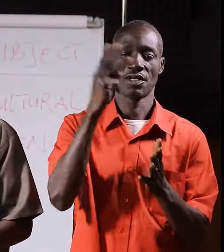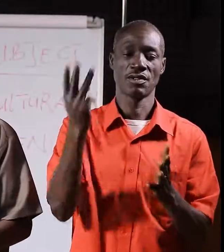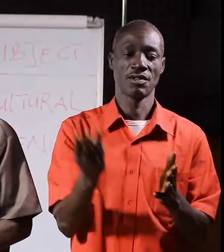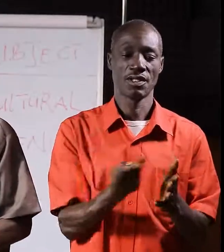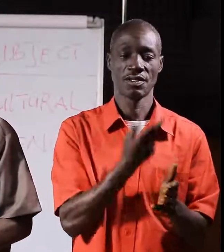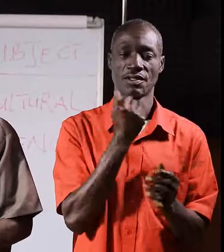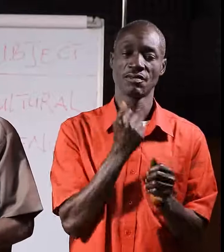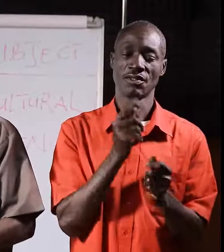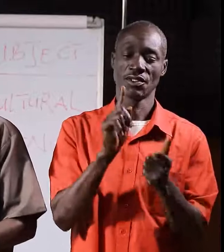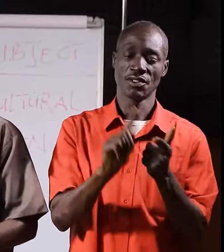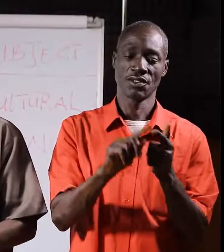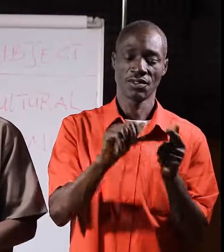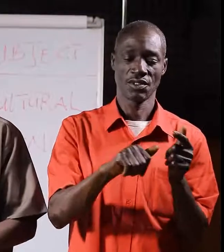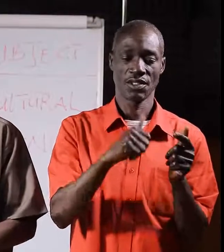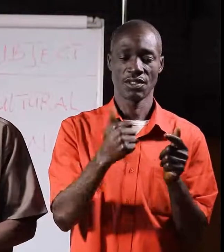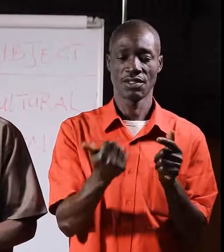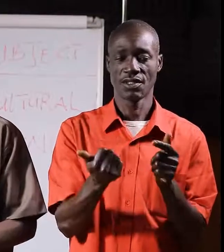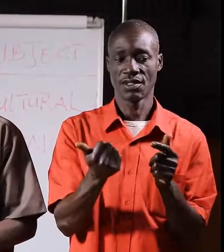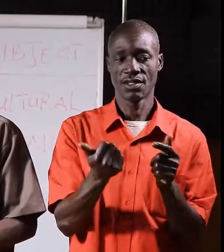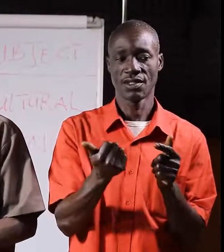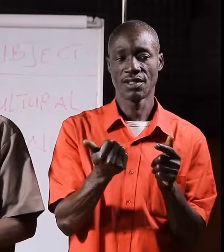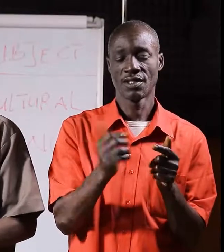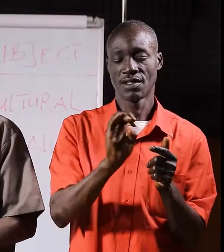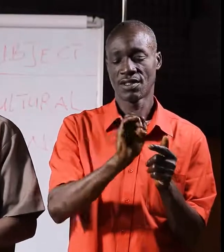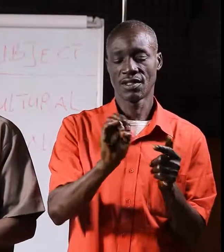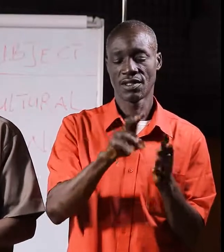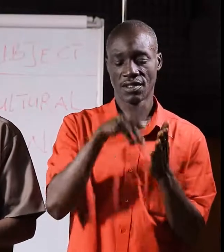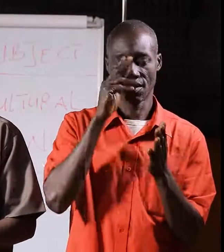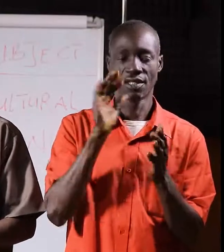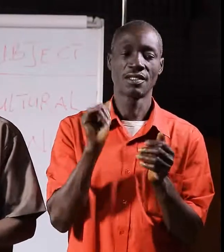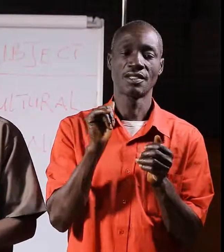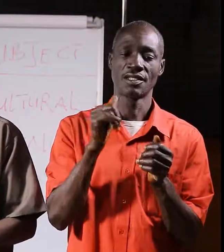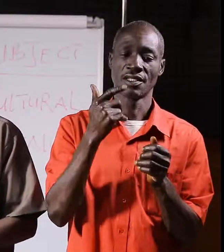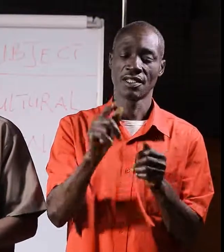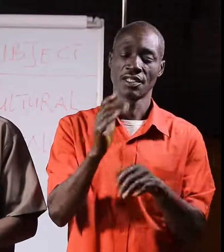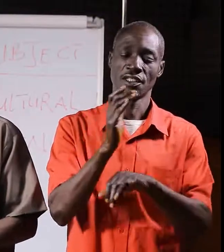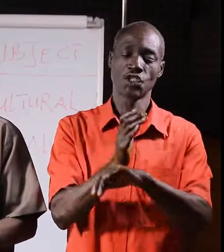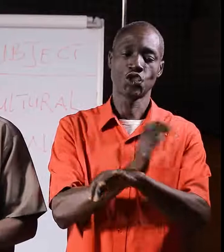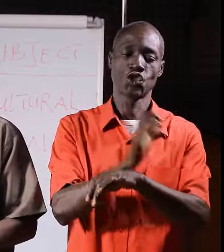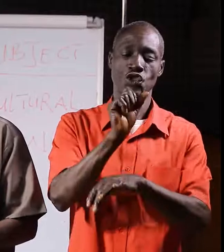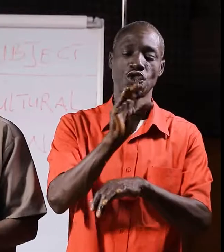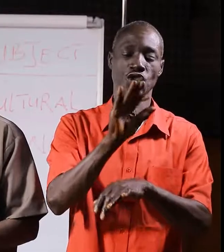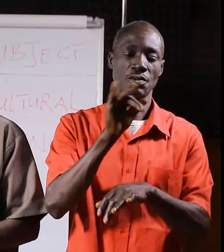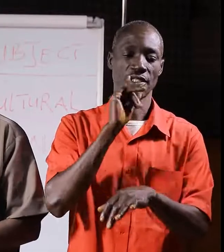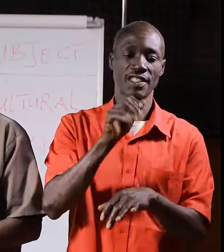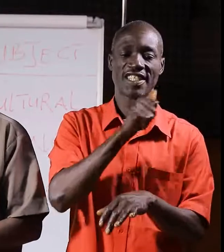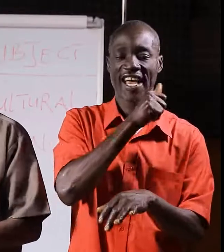to another e-learning. And the lesson we are taking today is agricultural science.